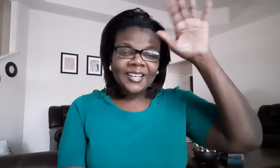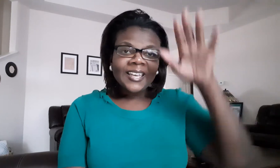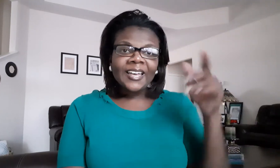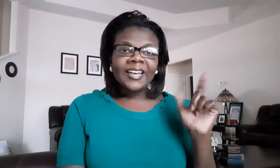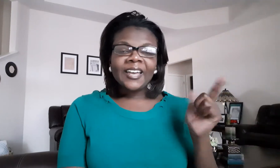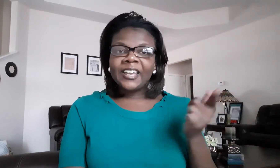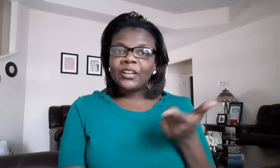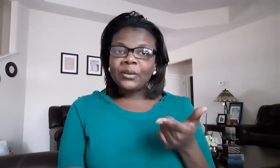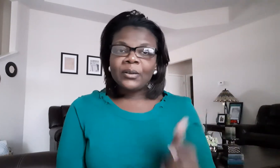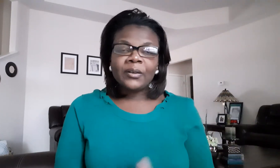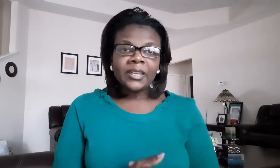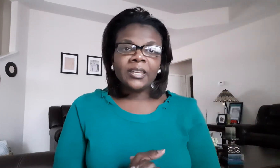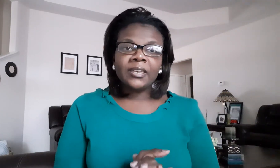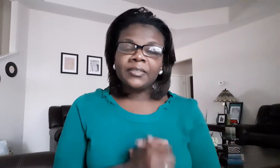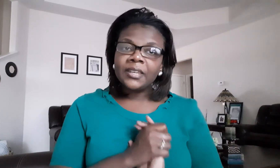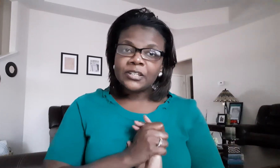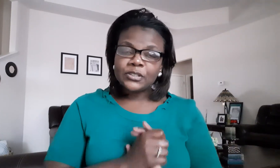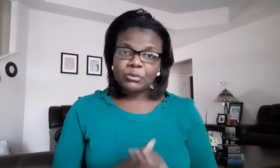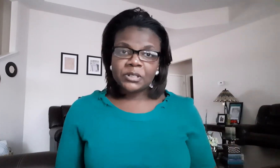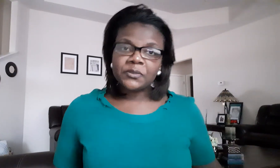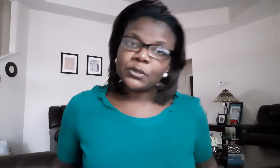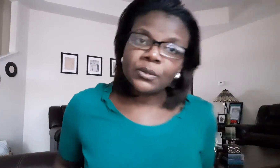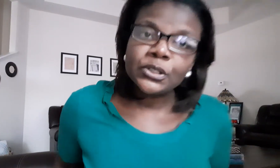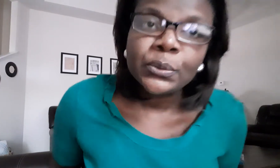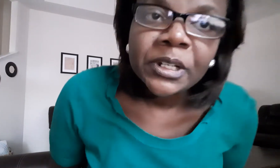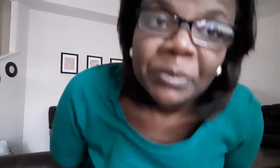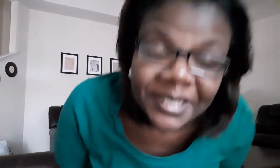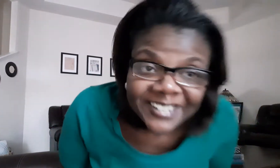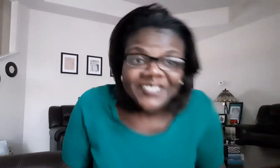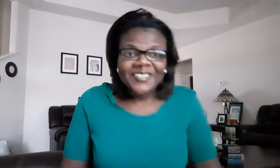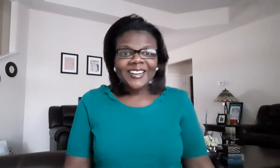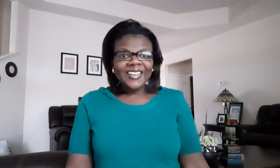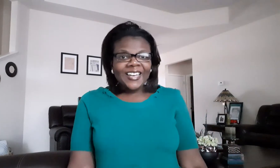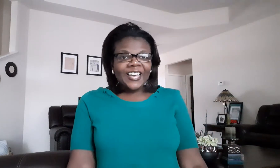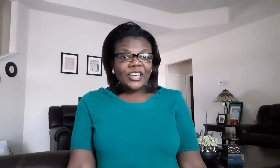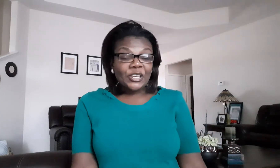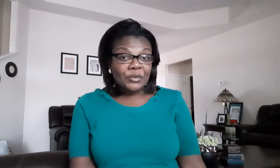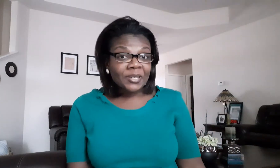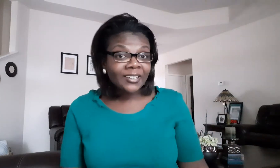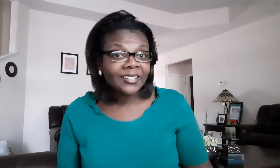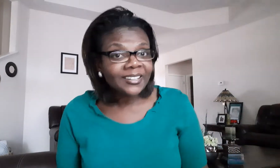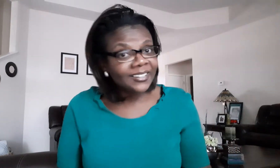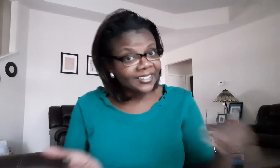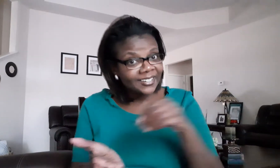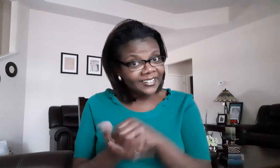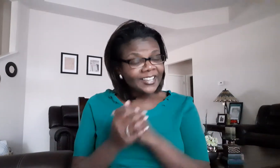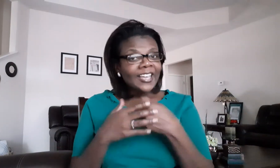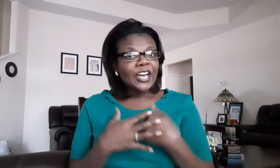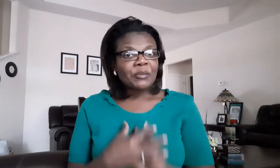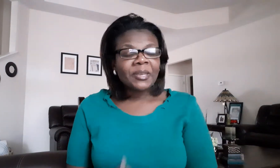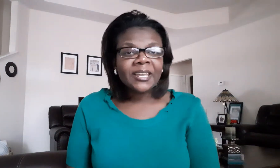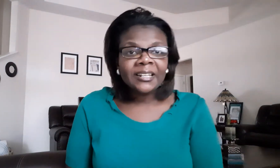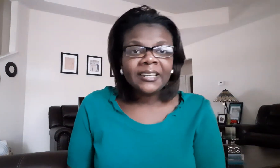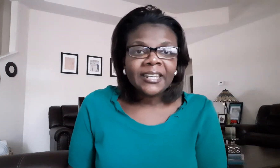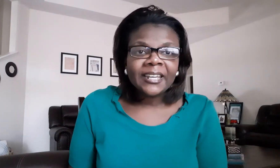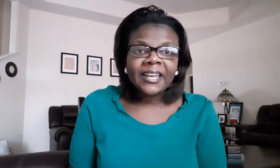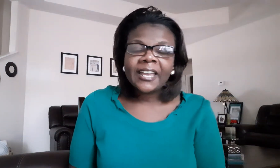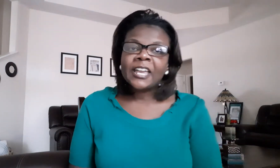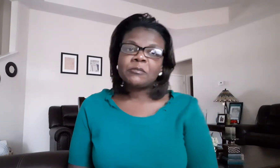hi all and thank you so much for joining me here um again i'm helen and i have